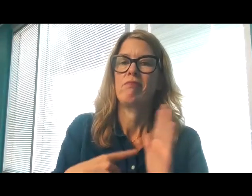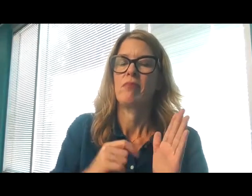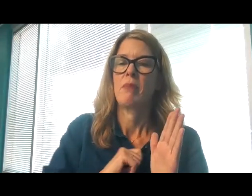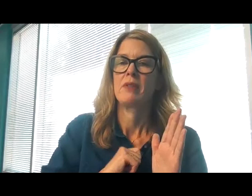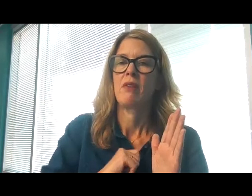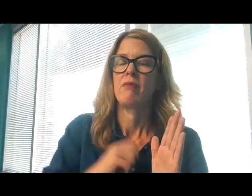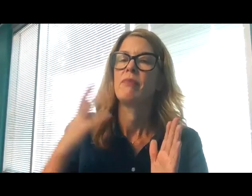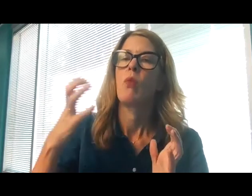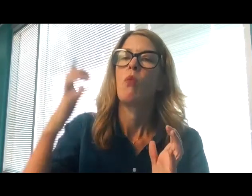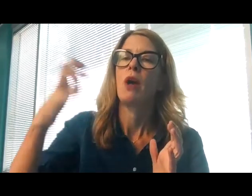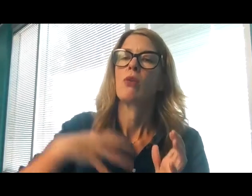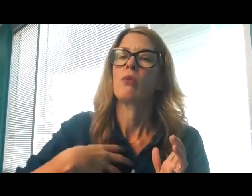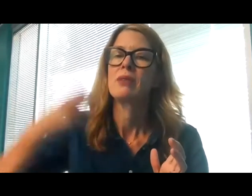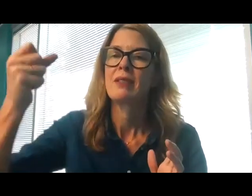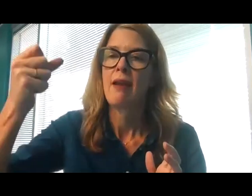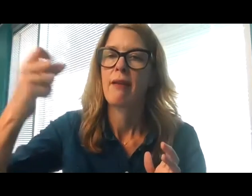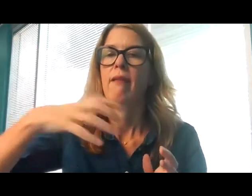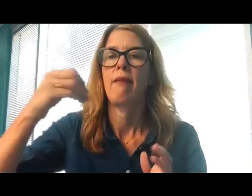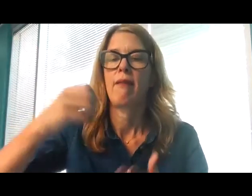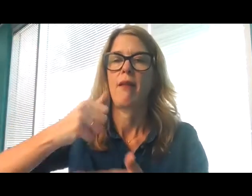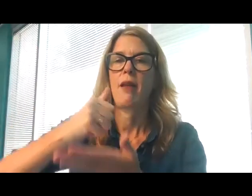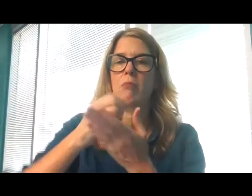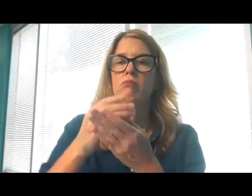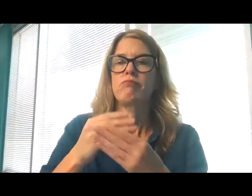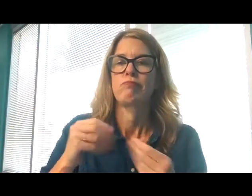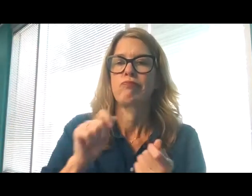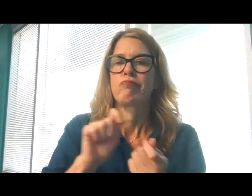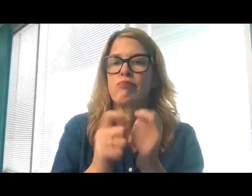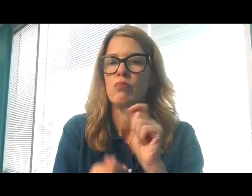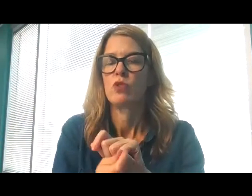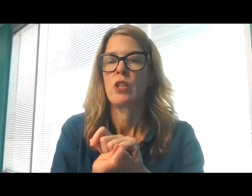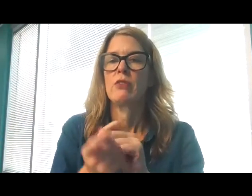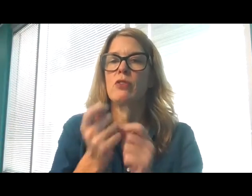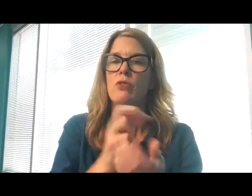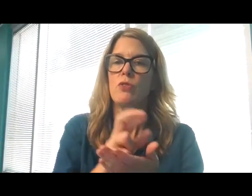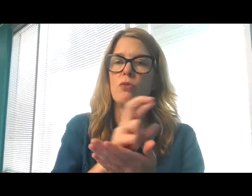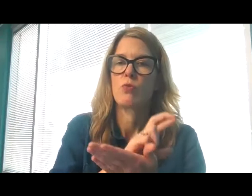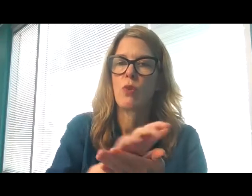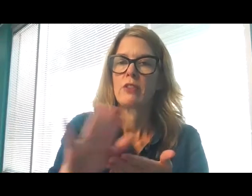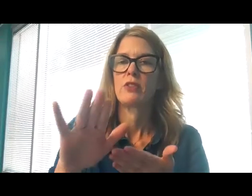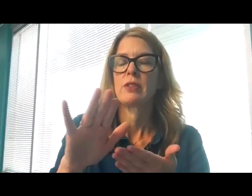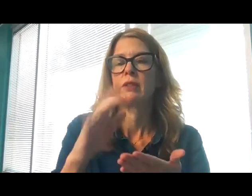Behold, I long for your commandments. In your righteousness, preserve my life.